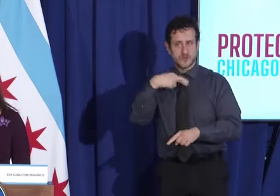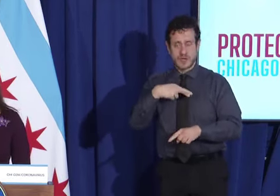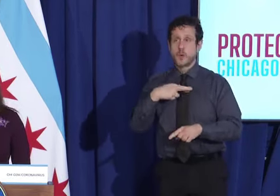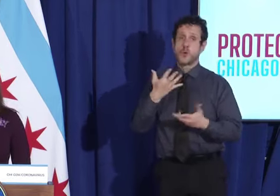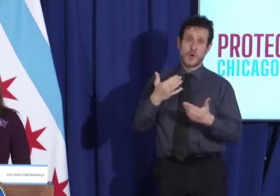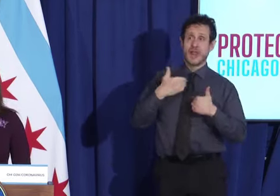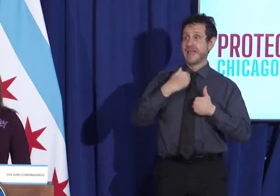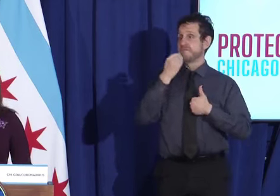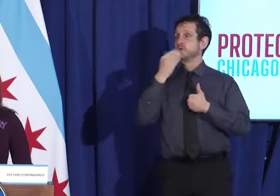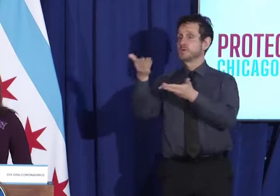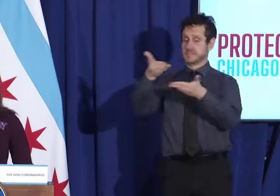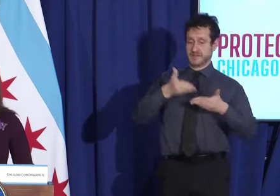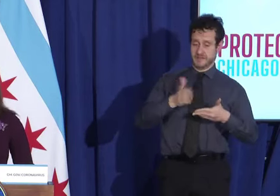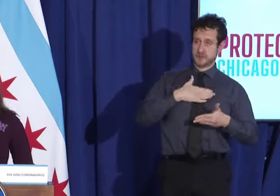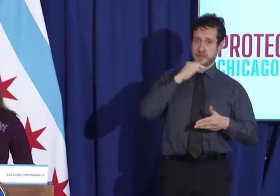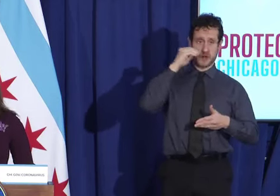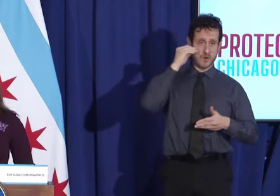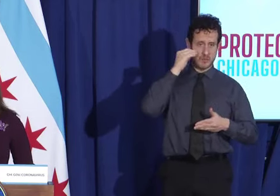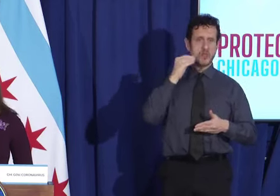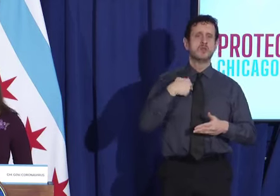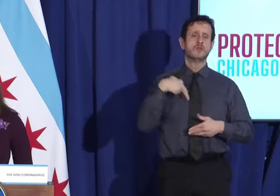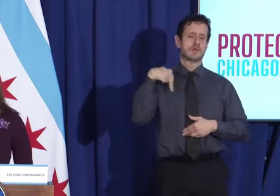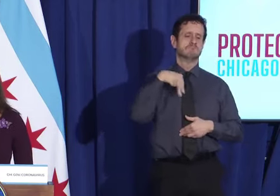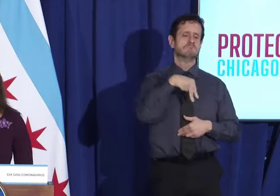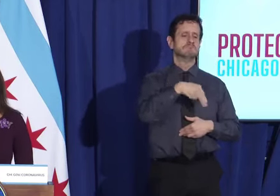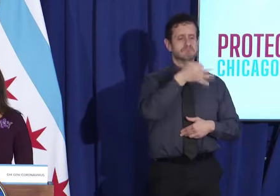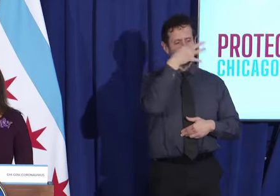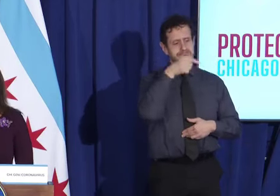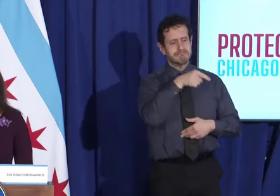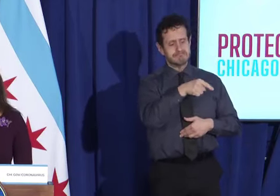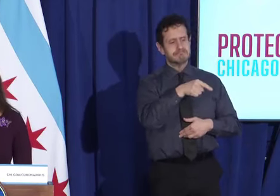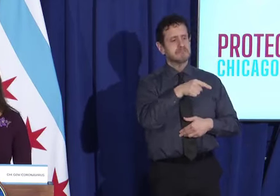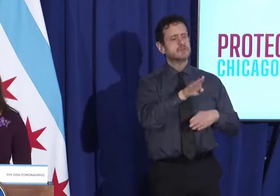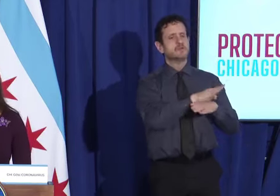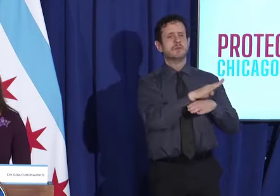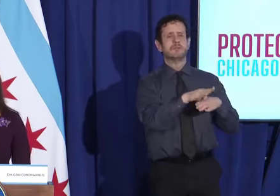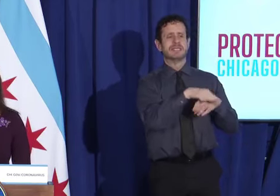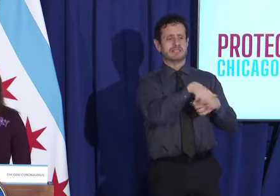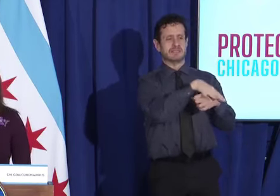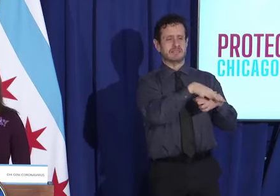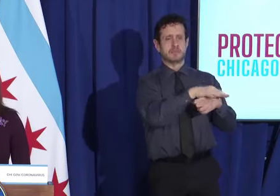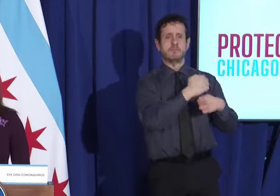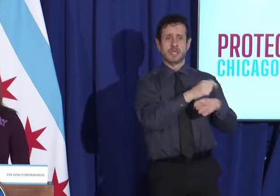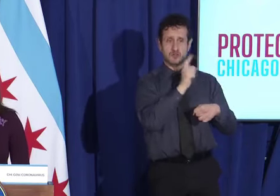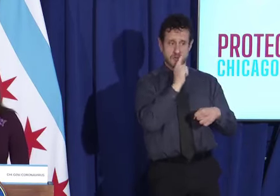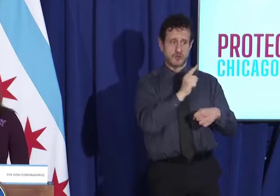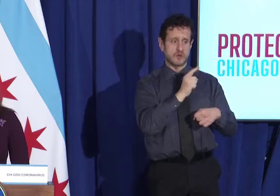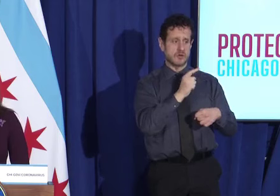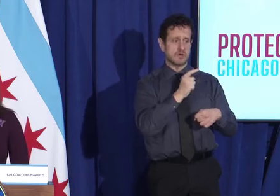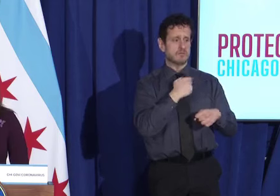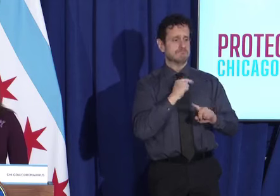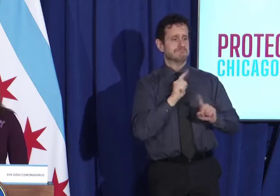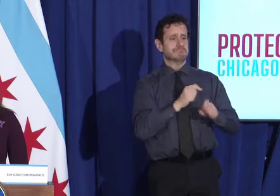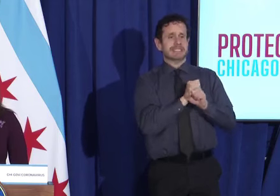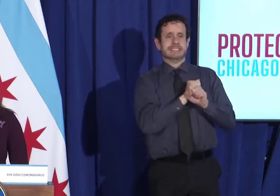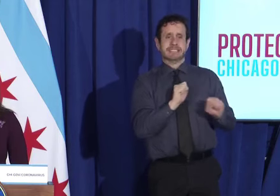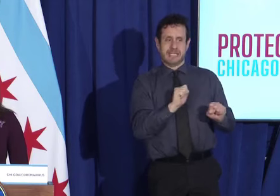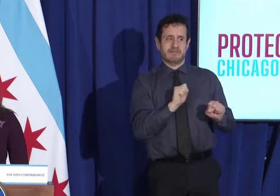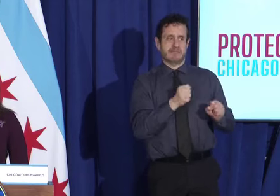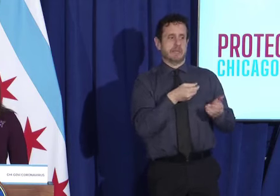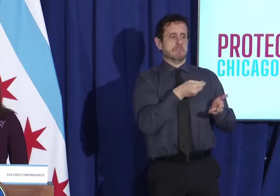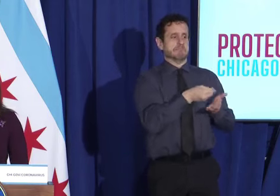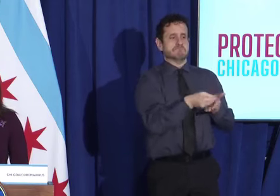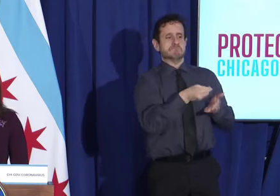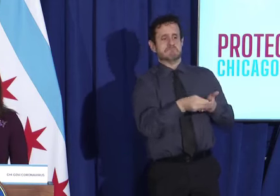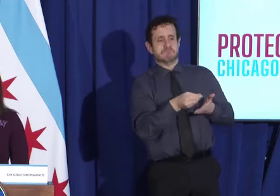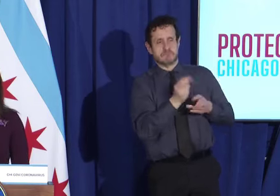can walk down the street to your local commercial corridor and make sure that you are safely patronizing